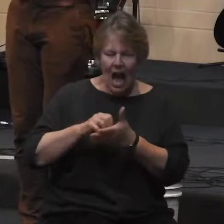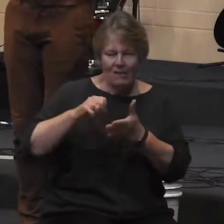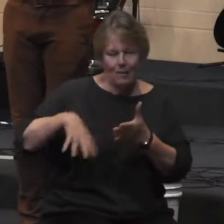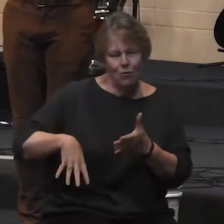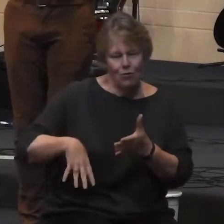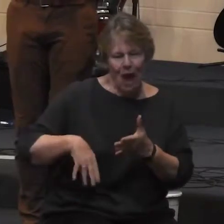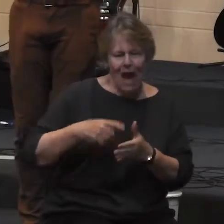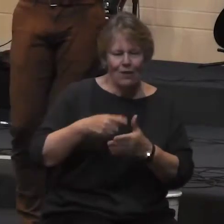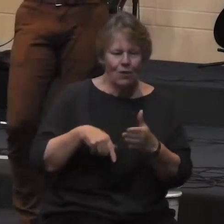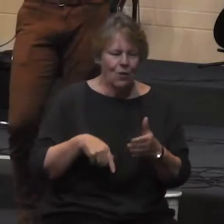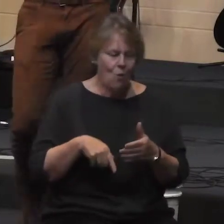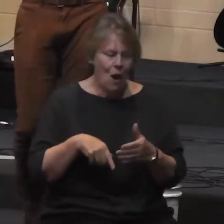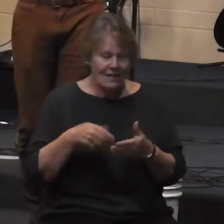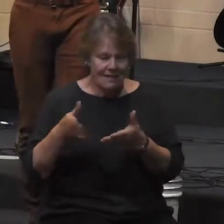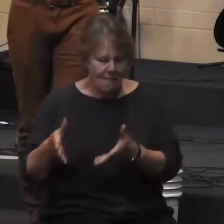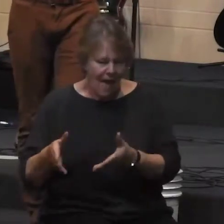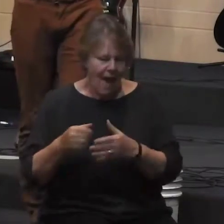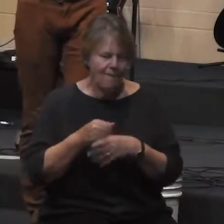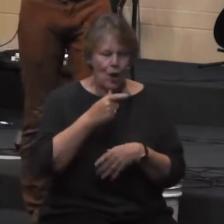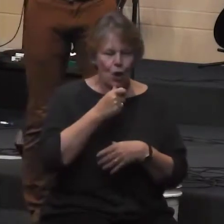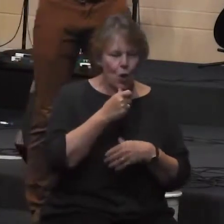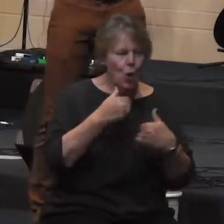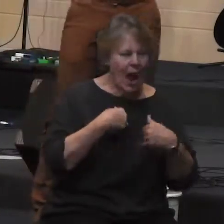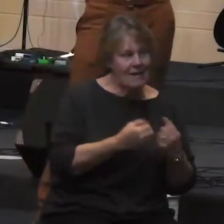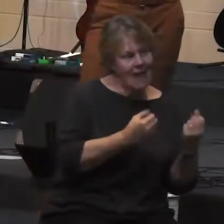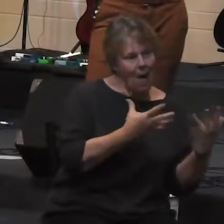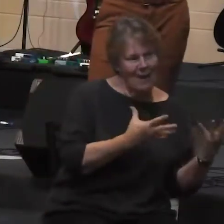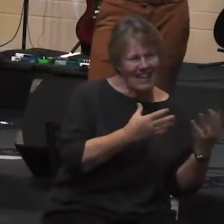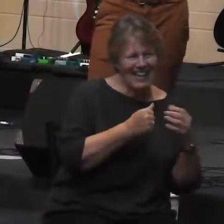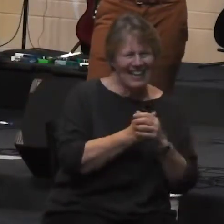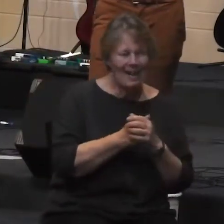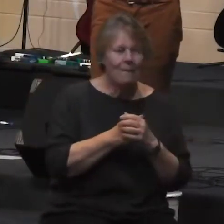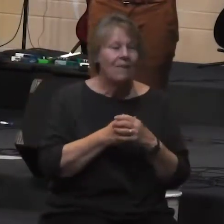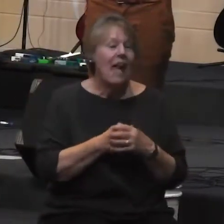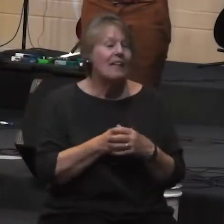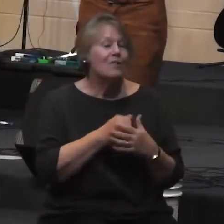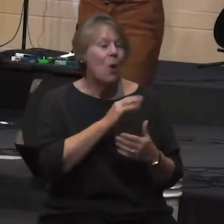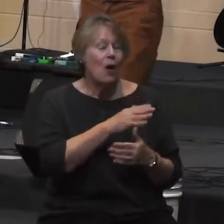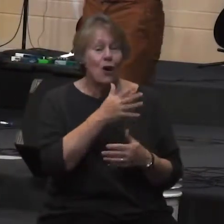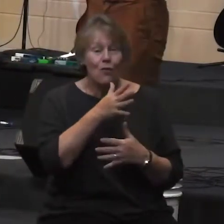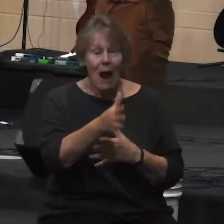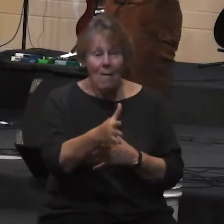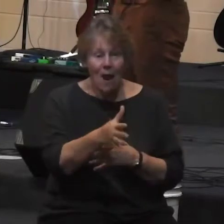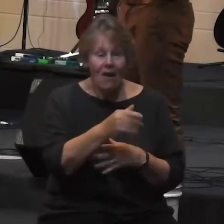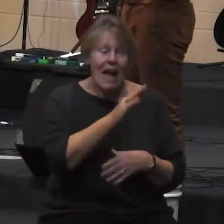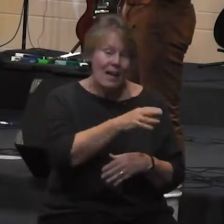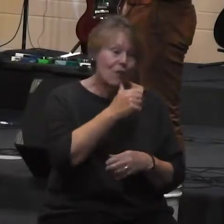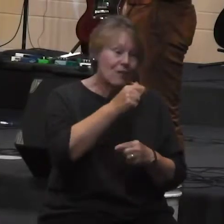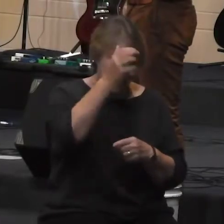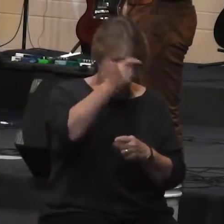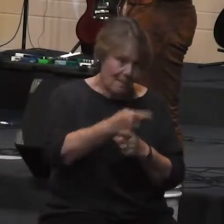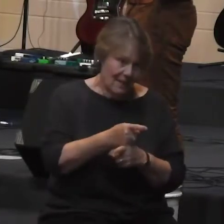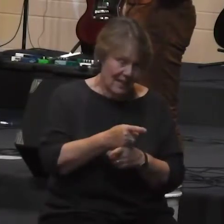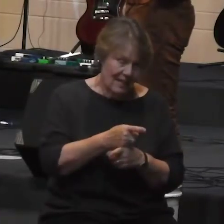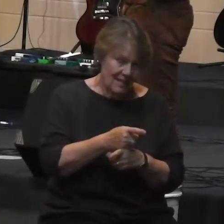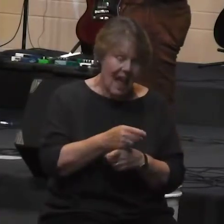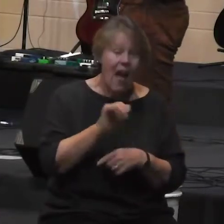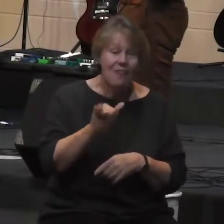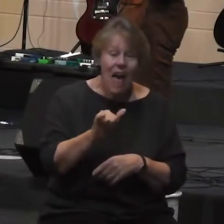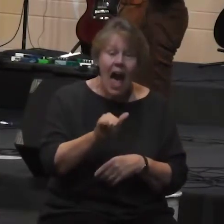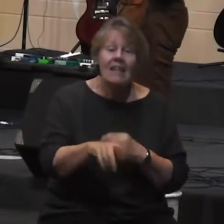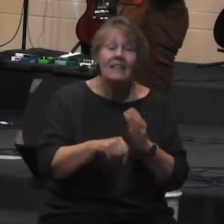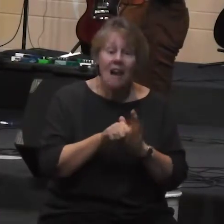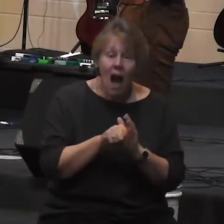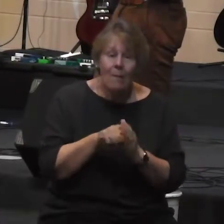has how many and what's left and Gigi and her siblings at that time and in that place worked